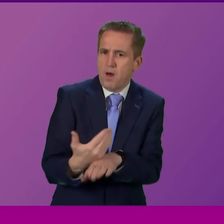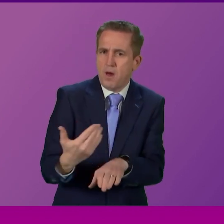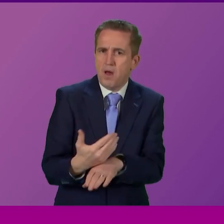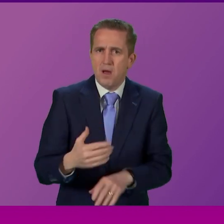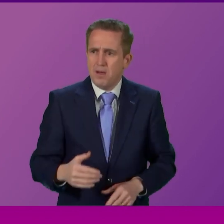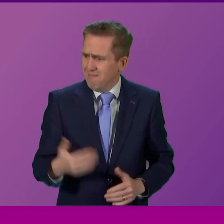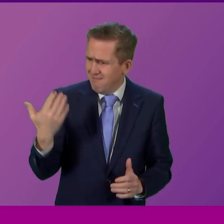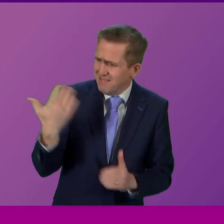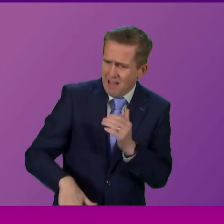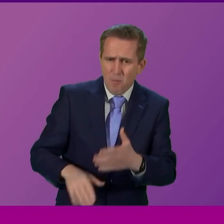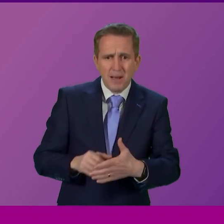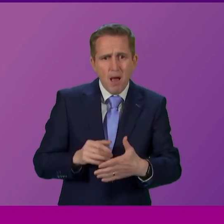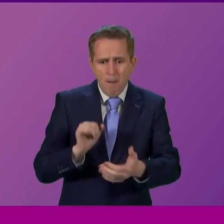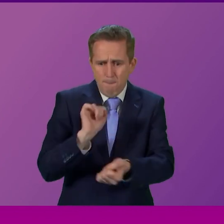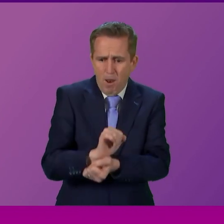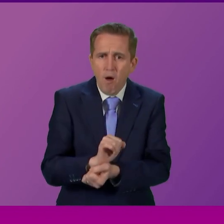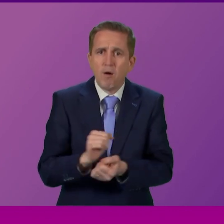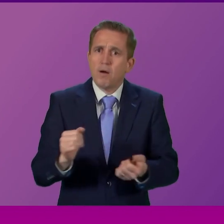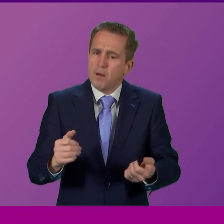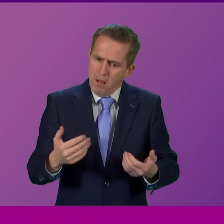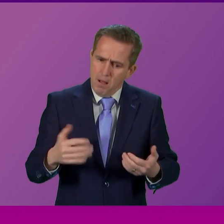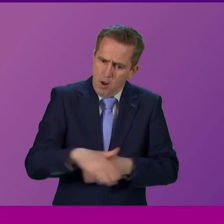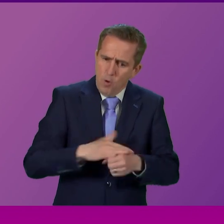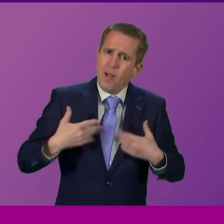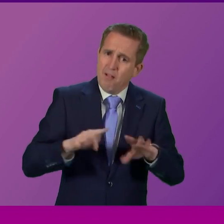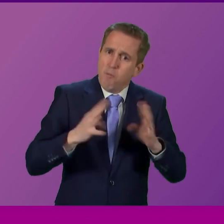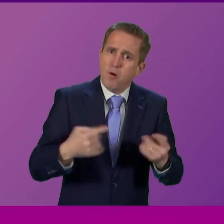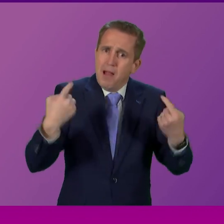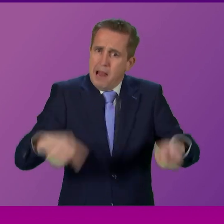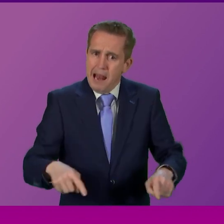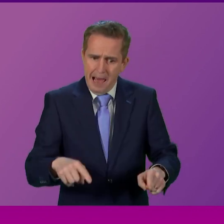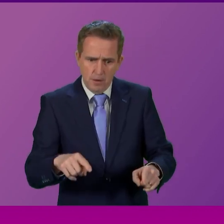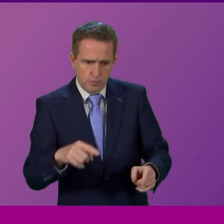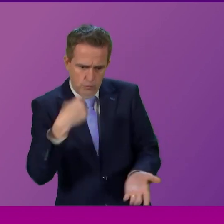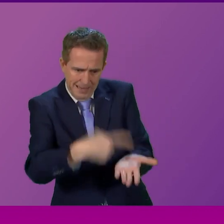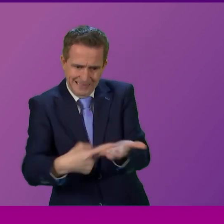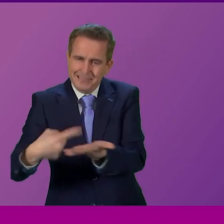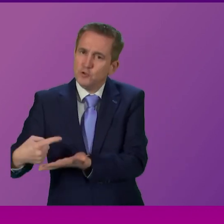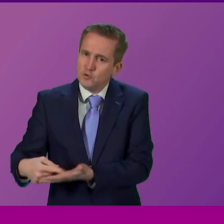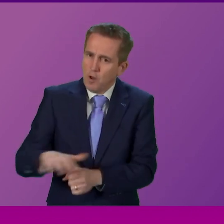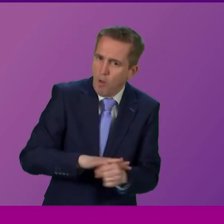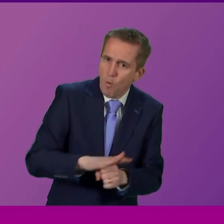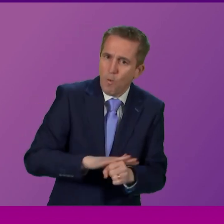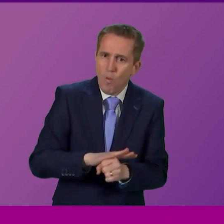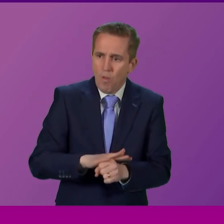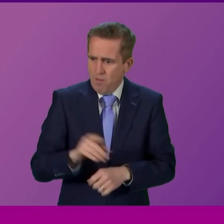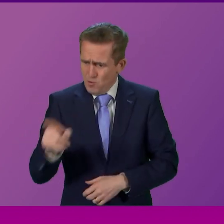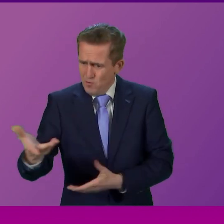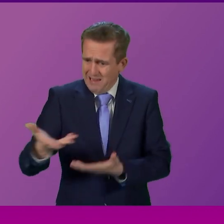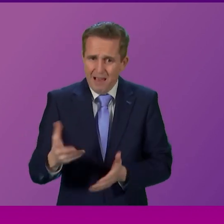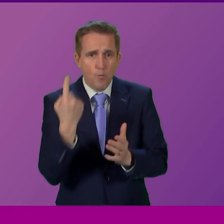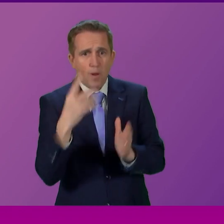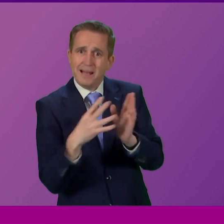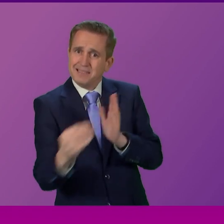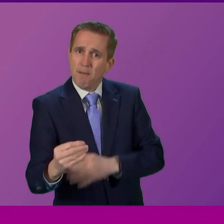blockage on local health boards being able to take local decisions in fact she's just given an example of